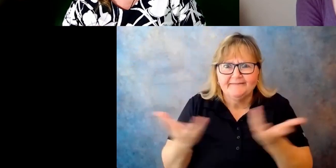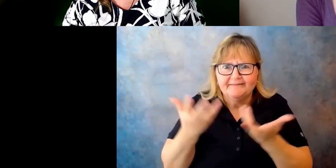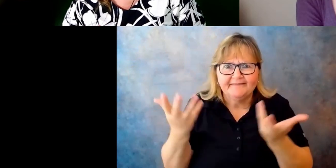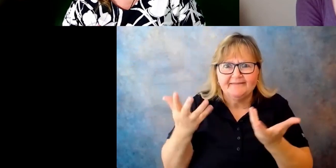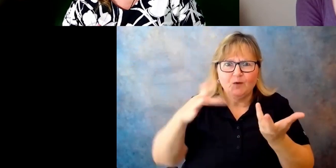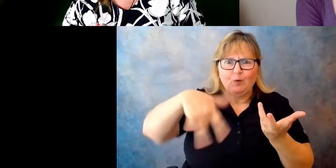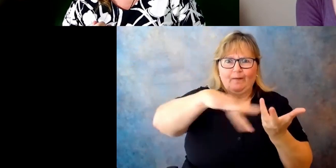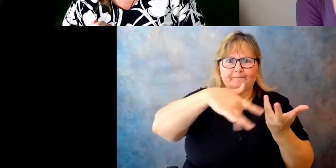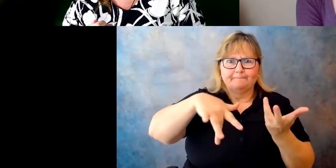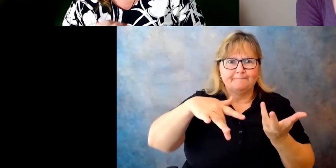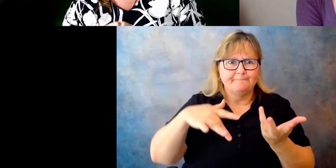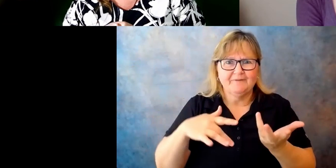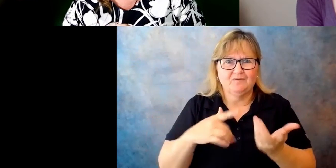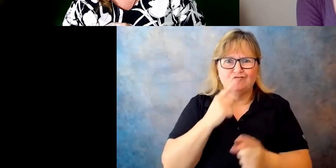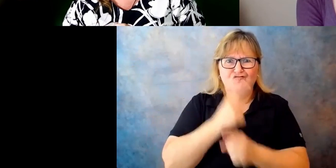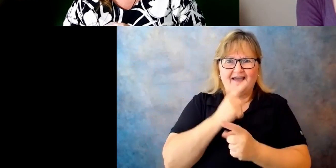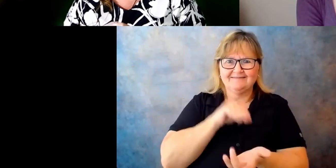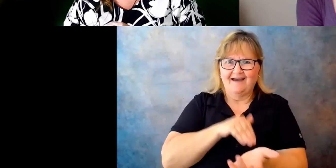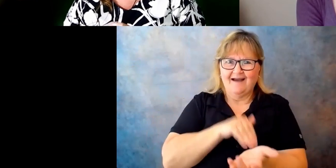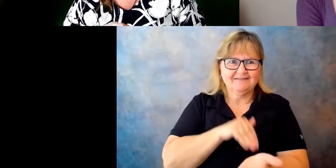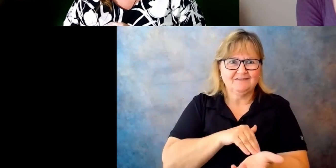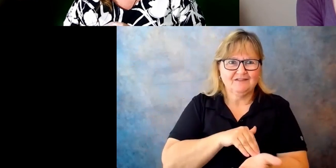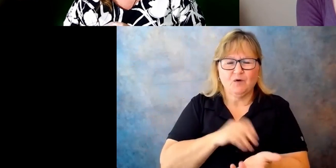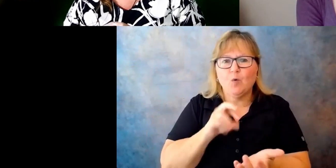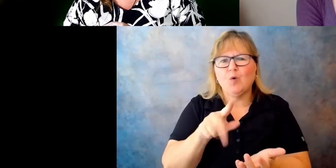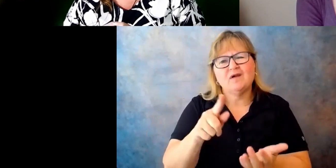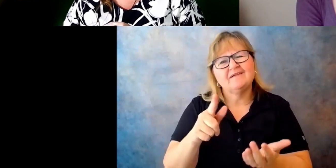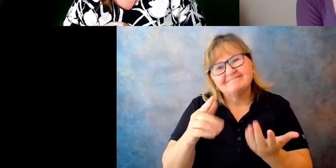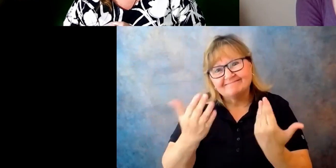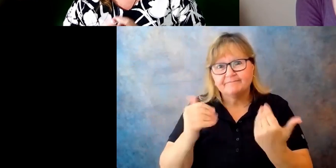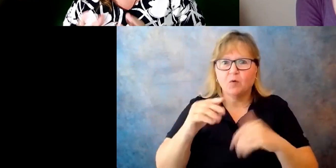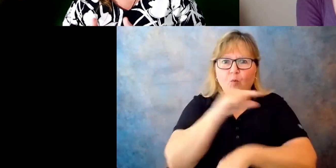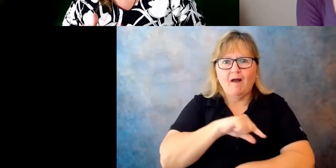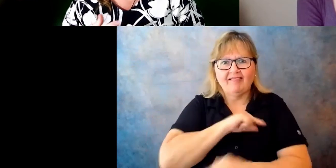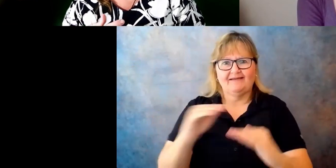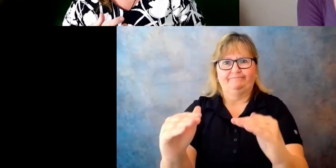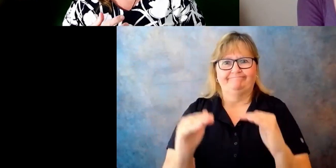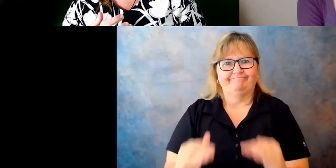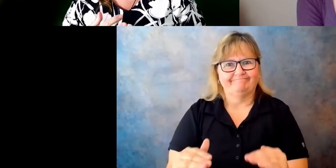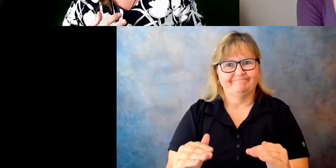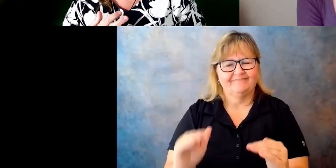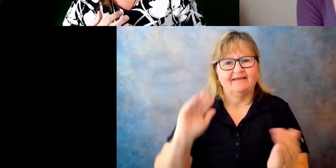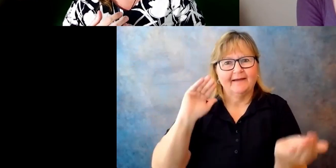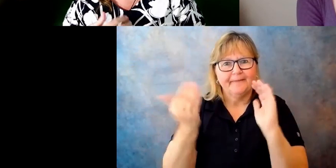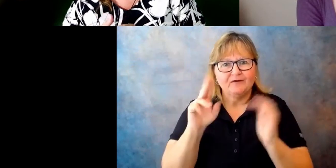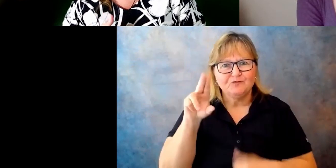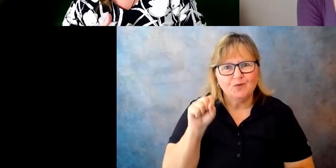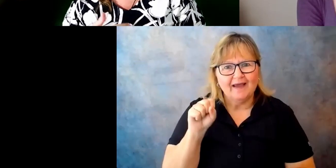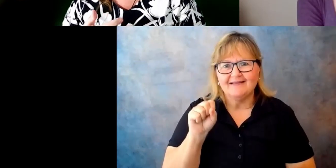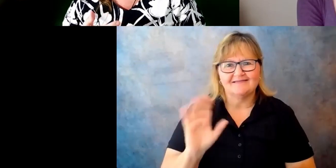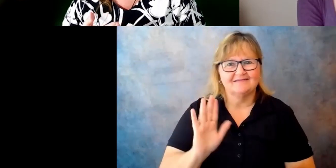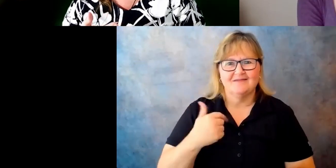providers that are out in the community do not meet the quality, the, you know, the quality standards that the US has.